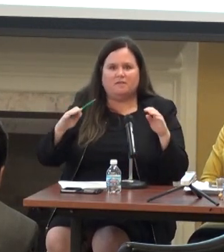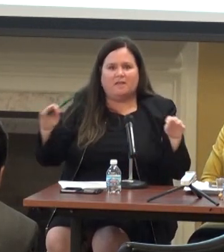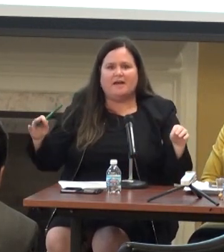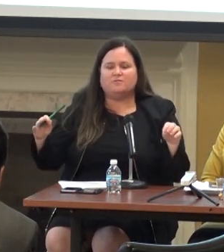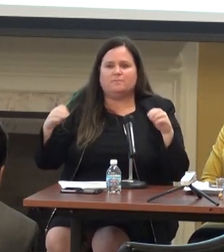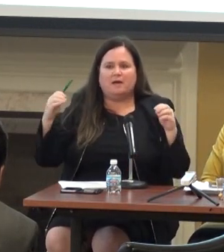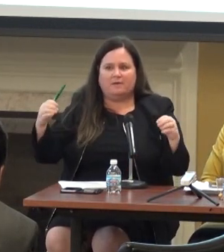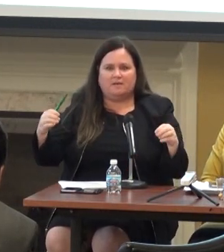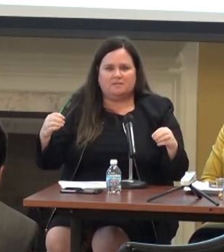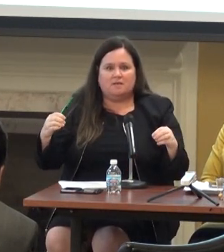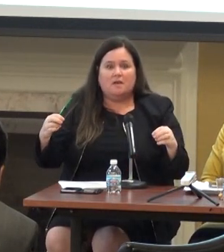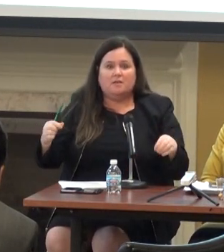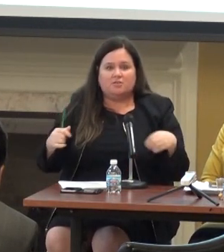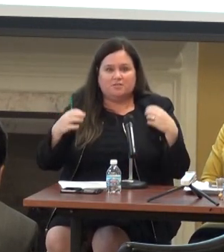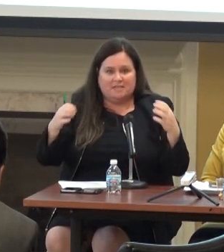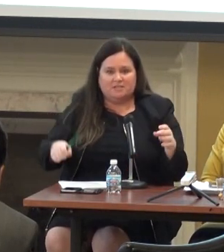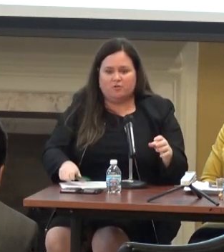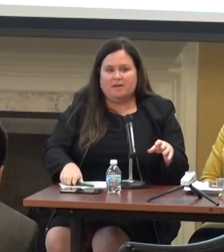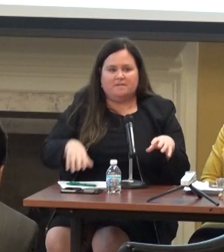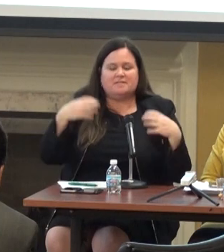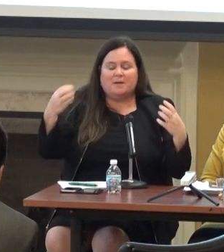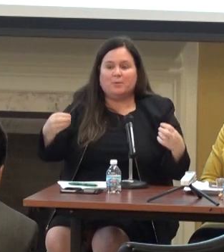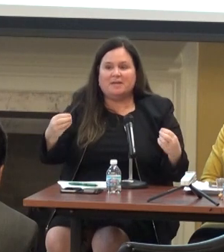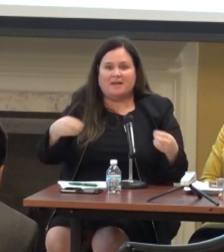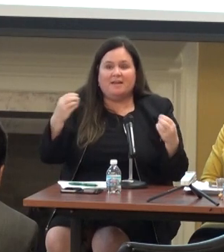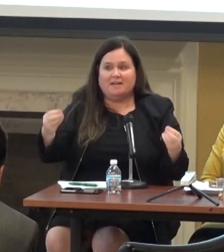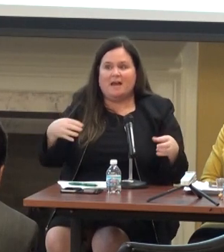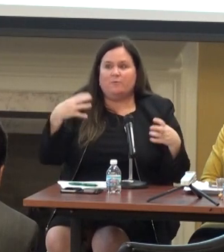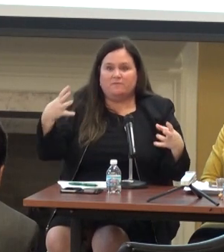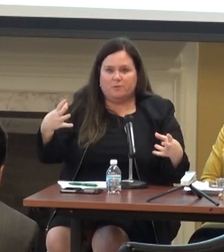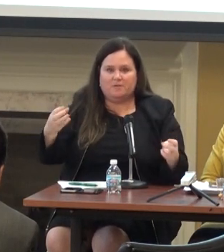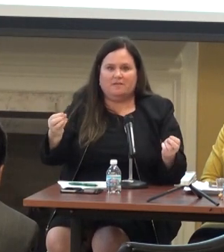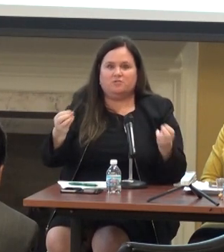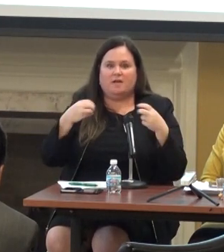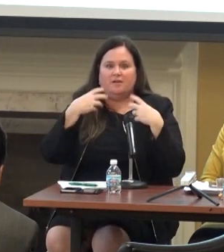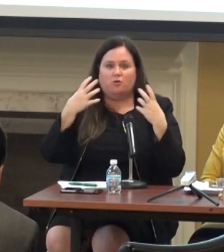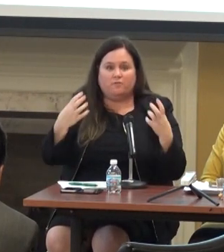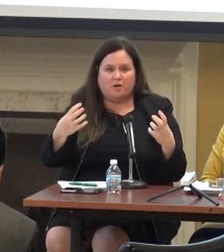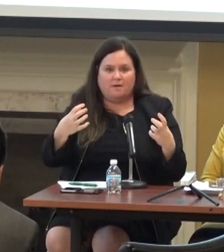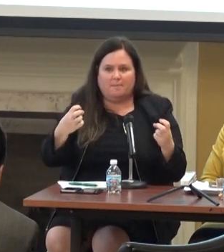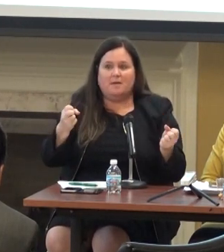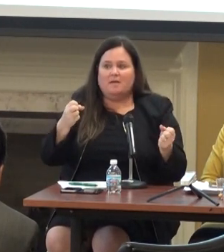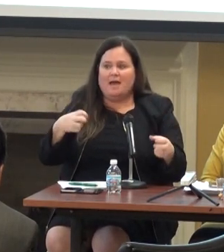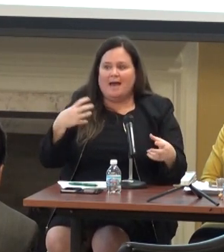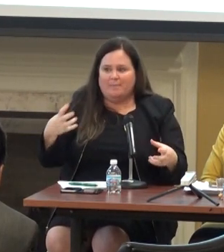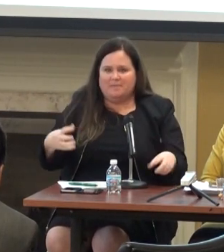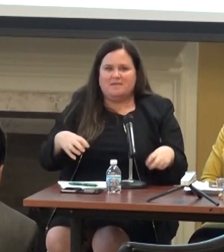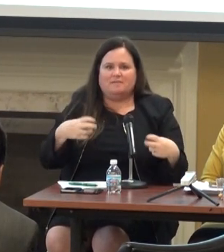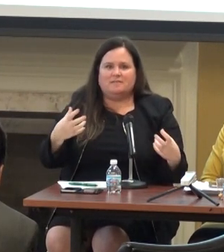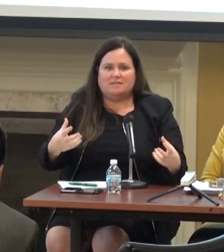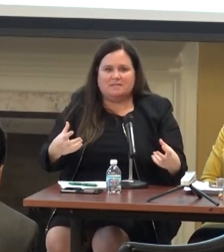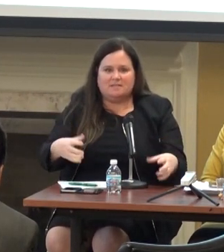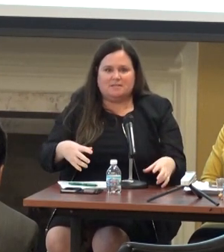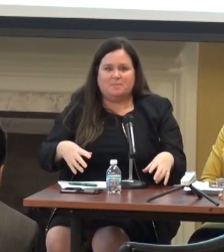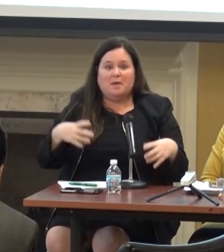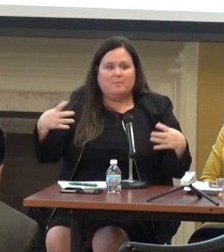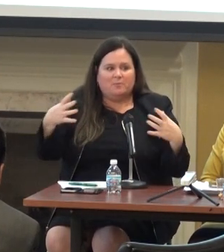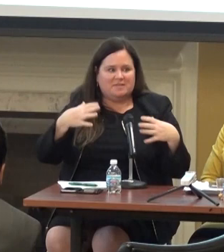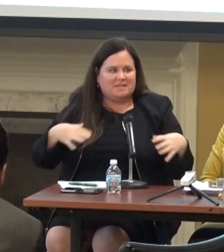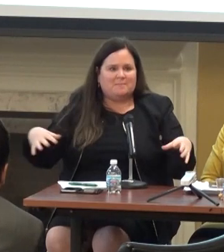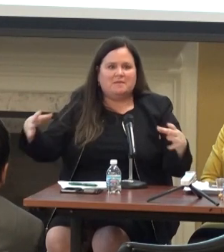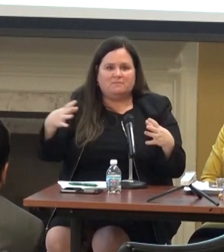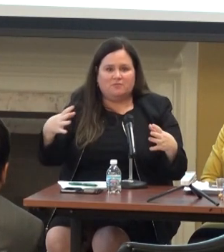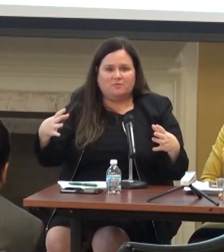handle on in the classroom how i can start to integrate this and i'm working on it now with voting trying to overcome apathy and cynicism